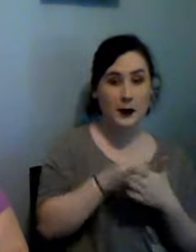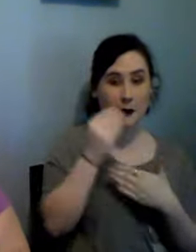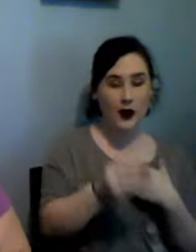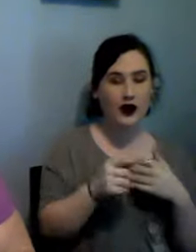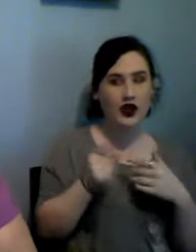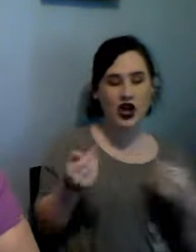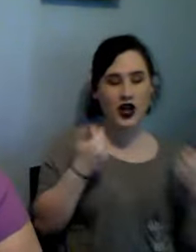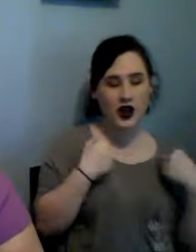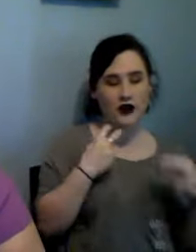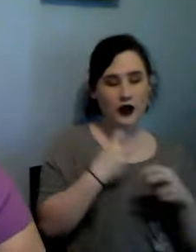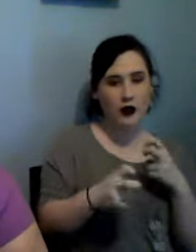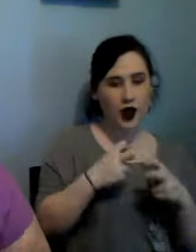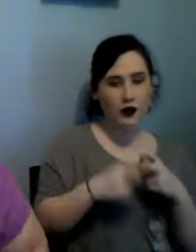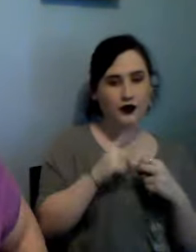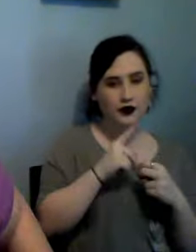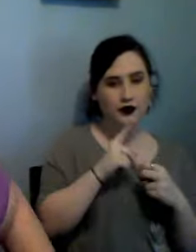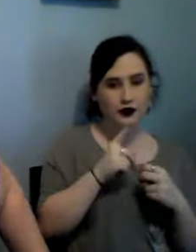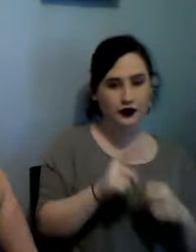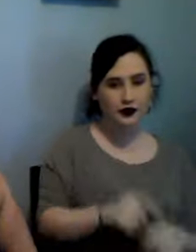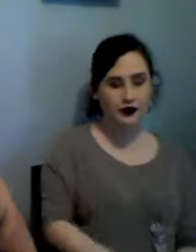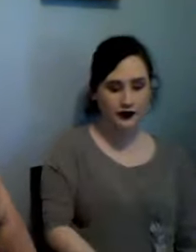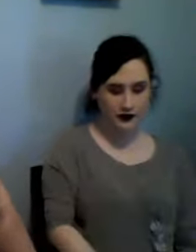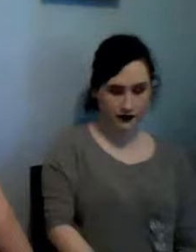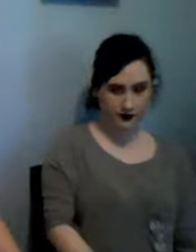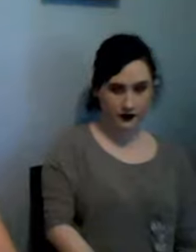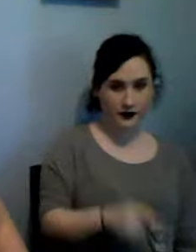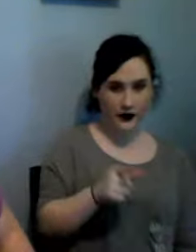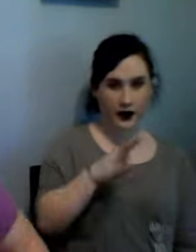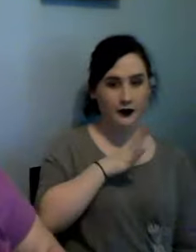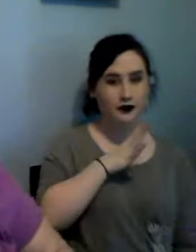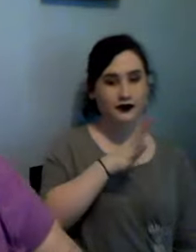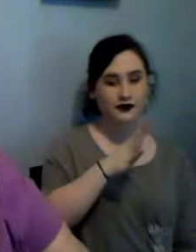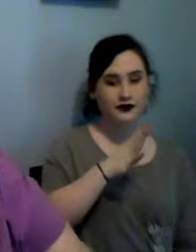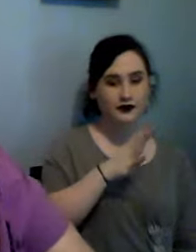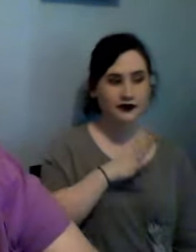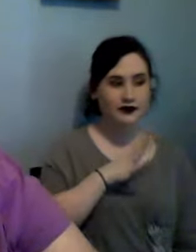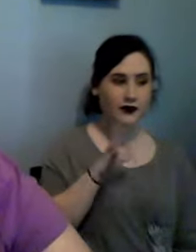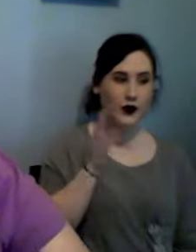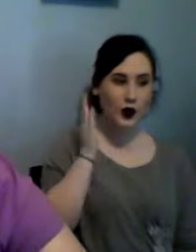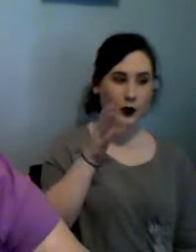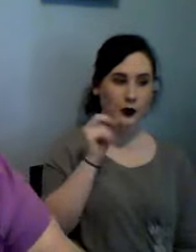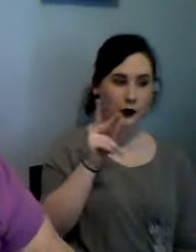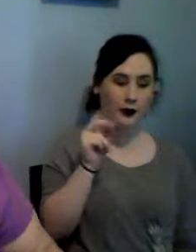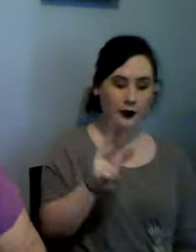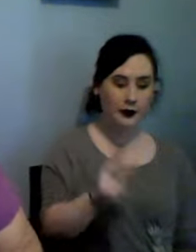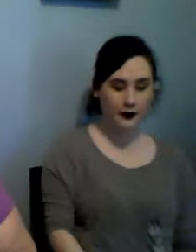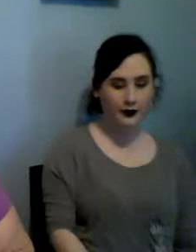it'll be alright it will be okay now for the